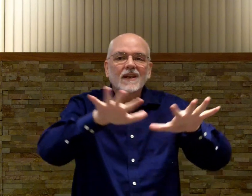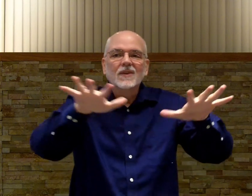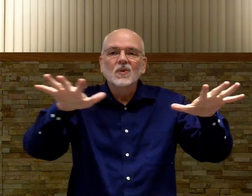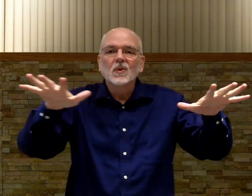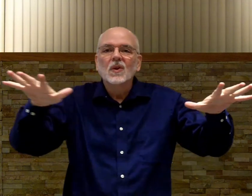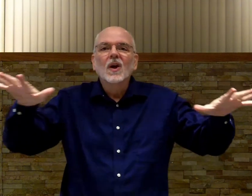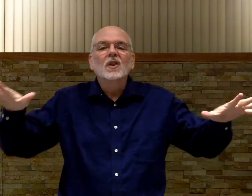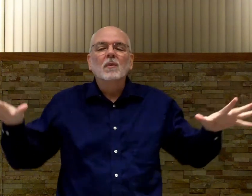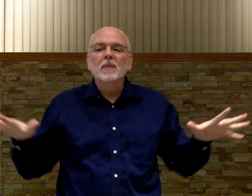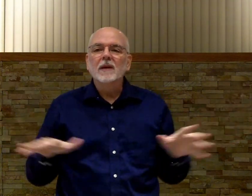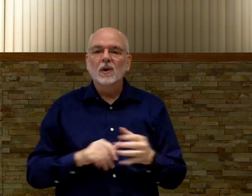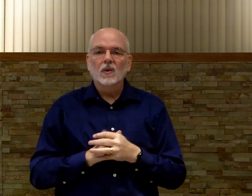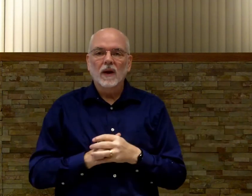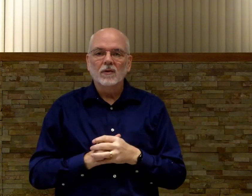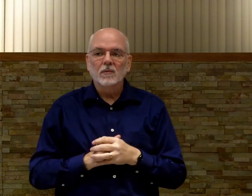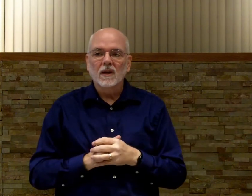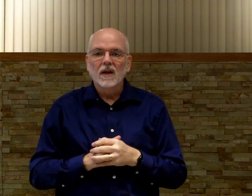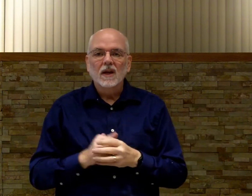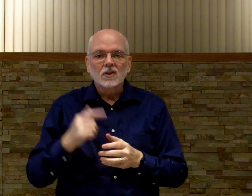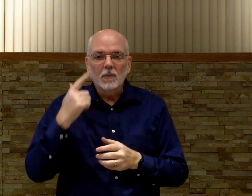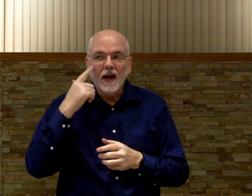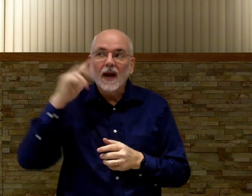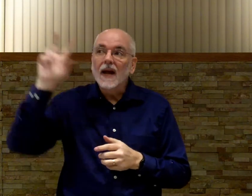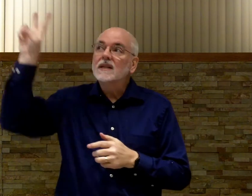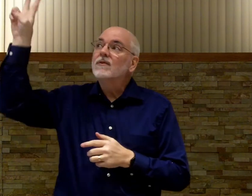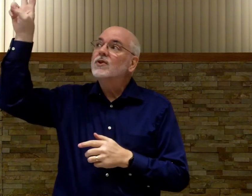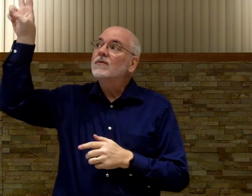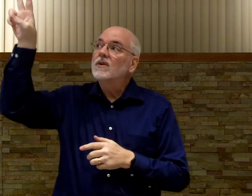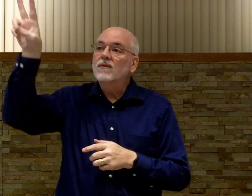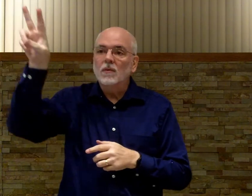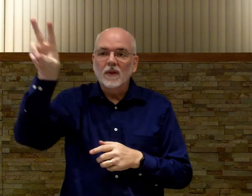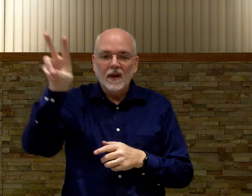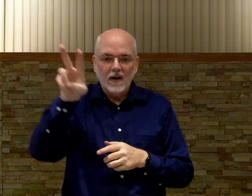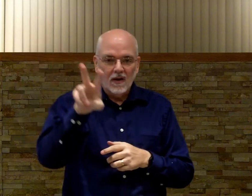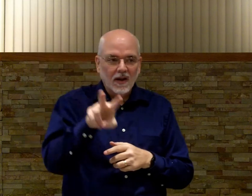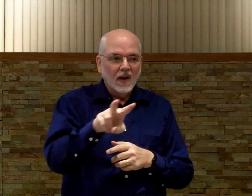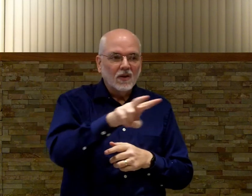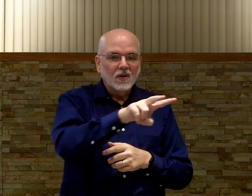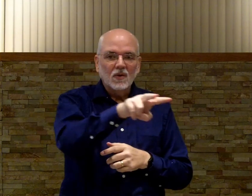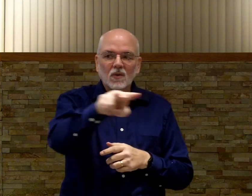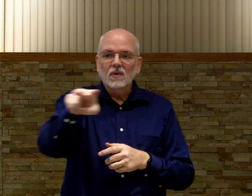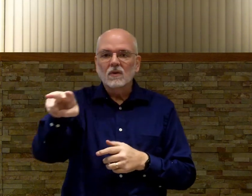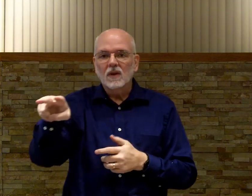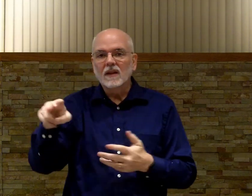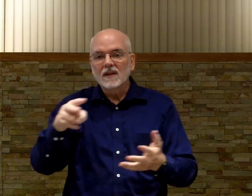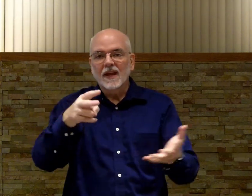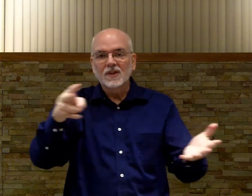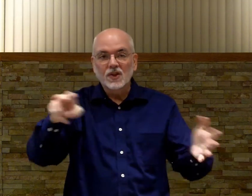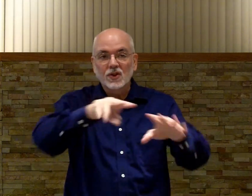to the people around me. So my eyes have shifted from there to, in this case, the